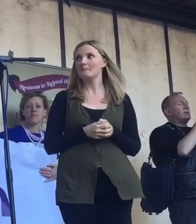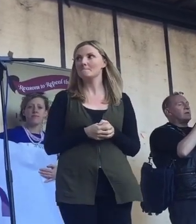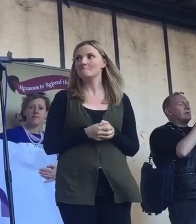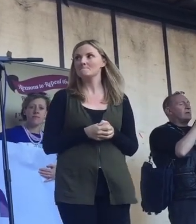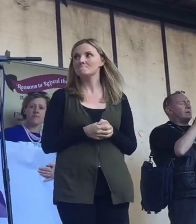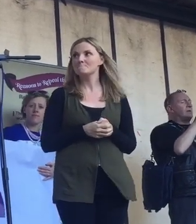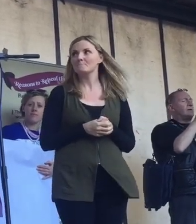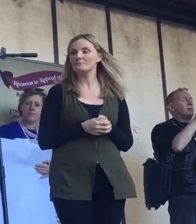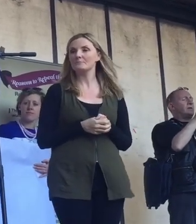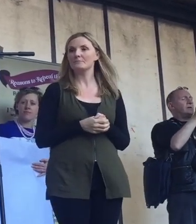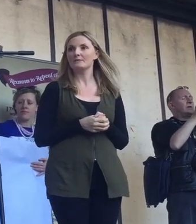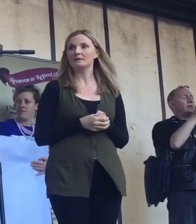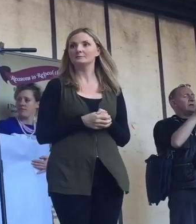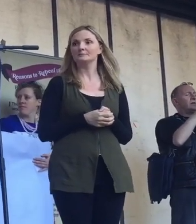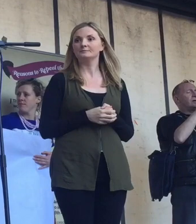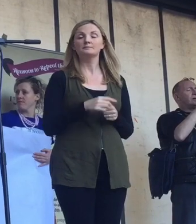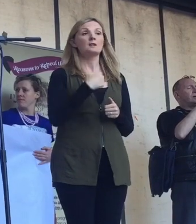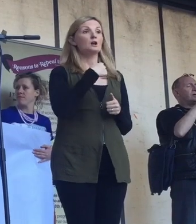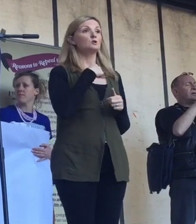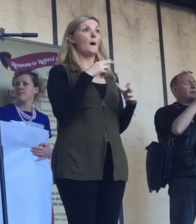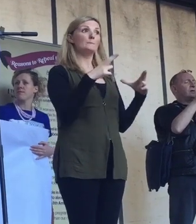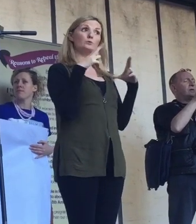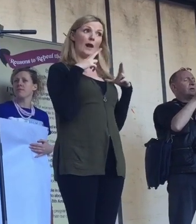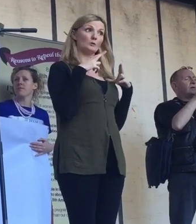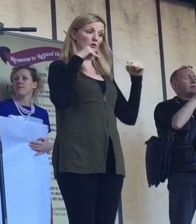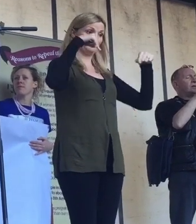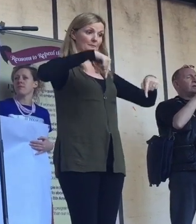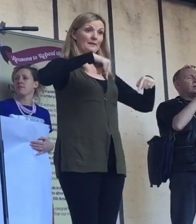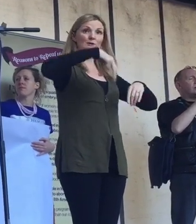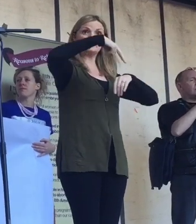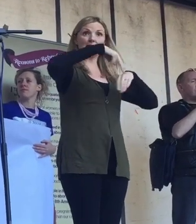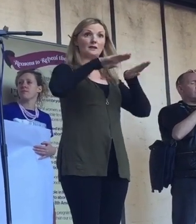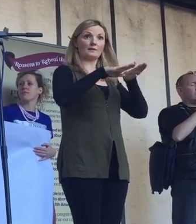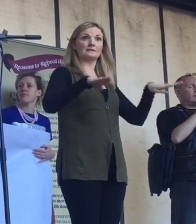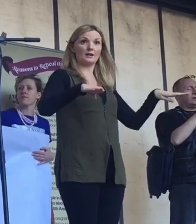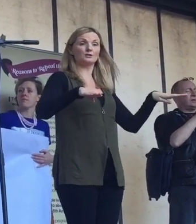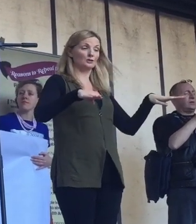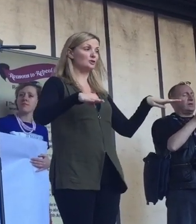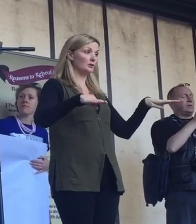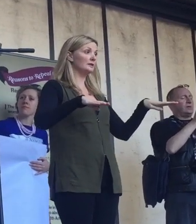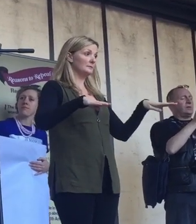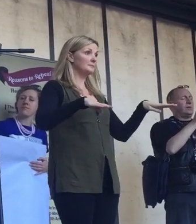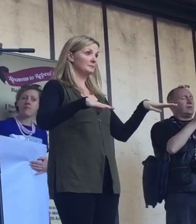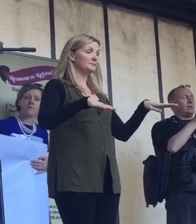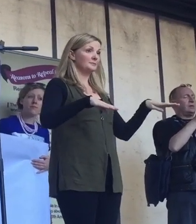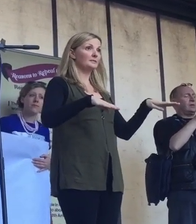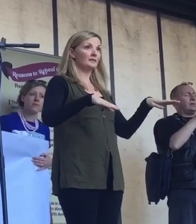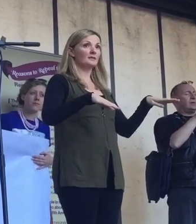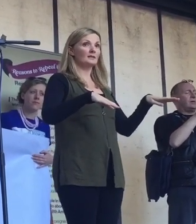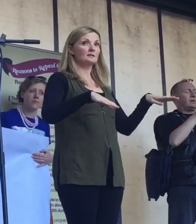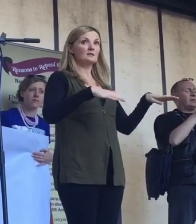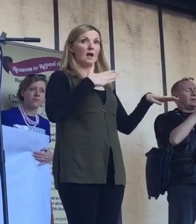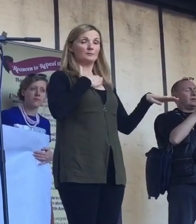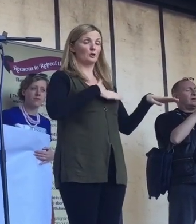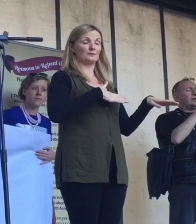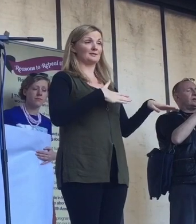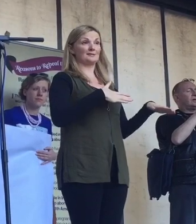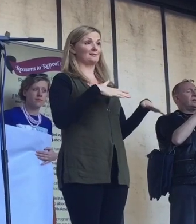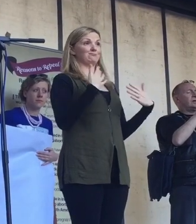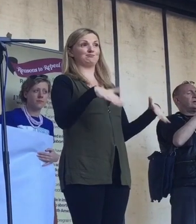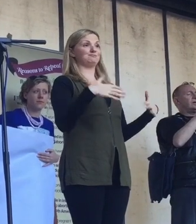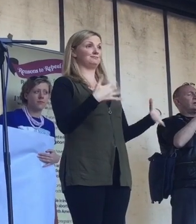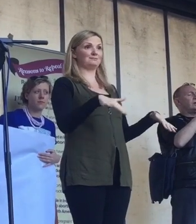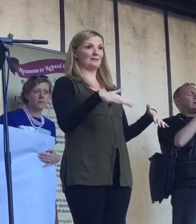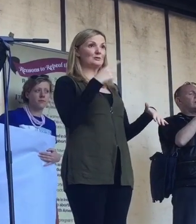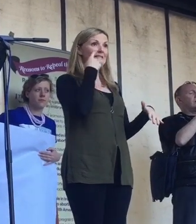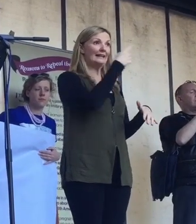I'm very proud to be able to stand on this stage and just in awe of the work of